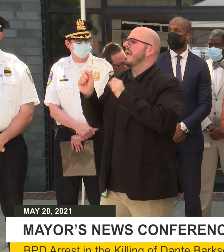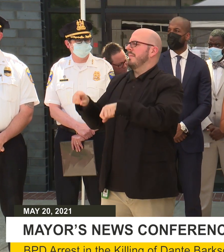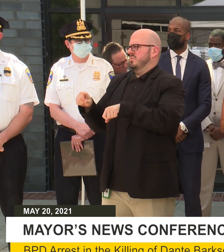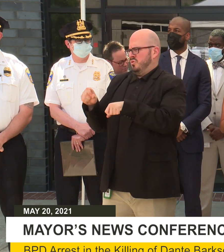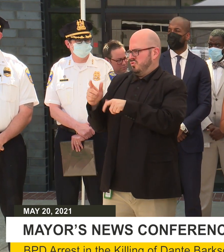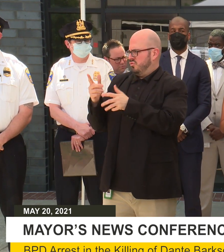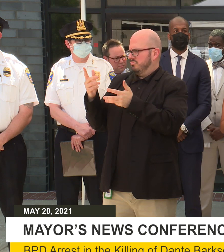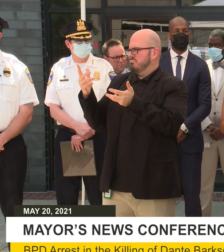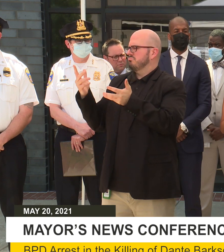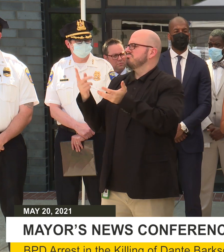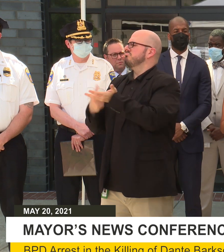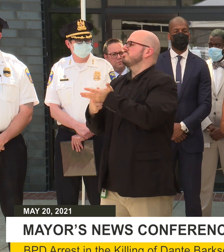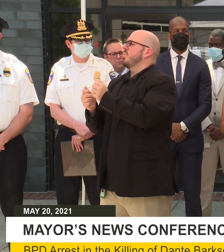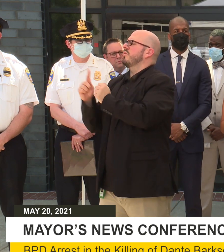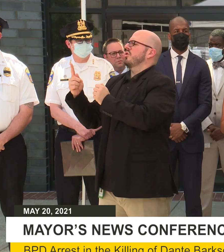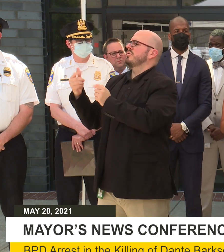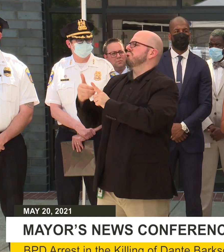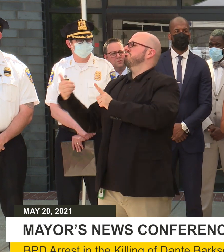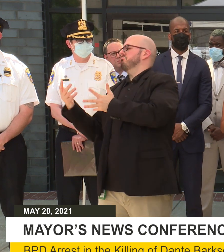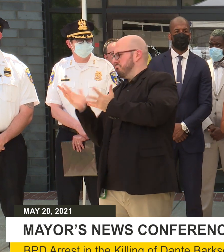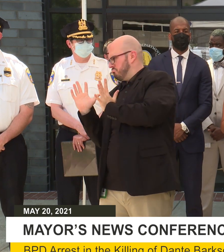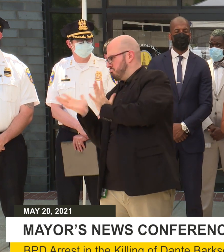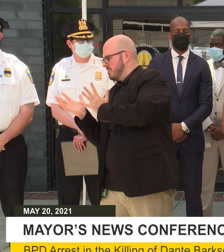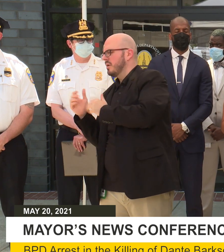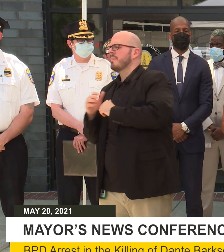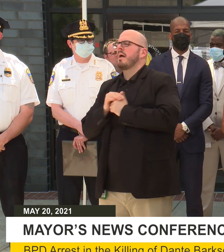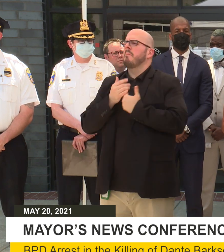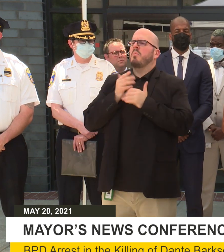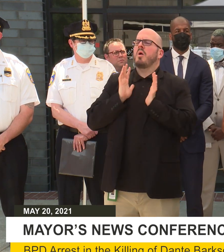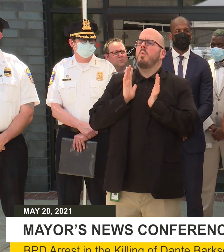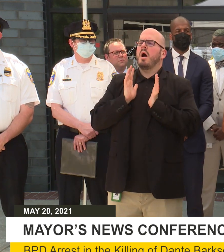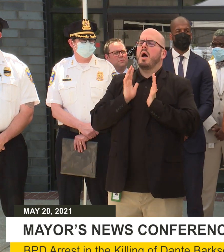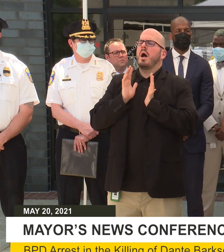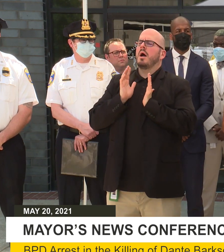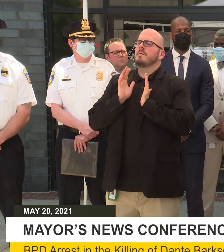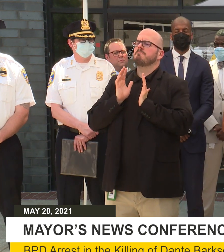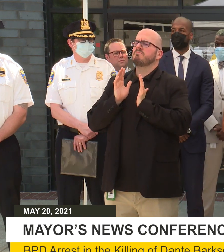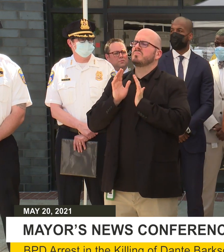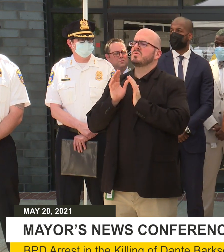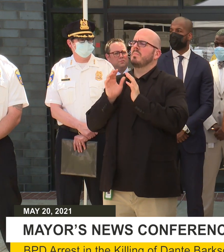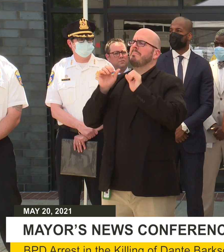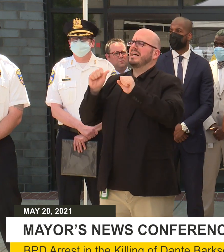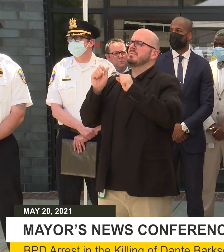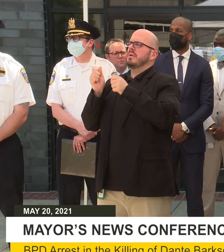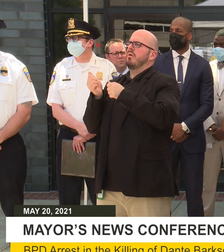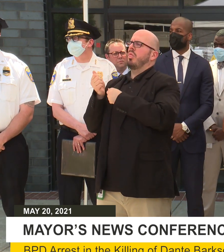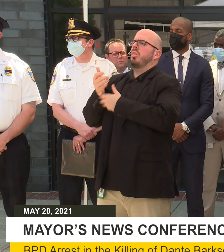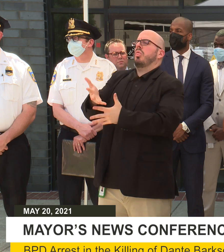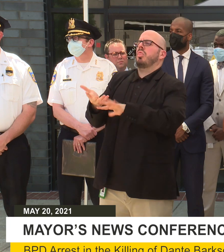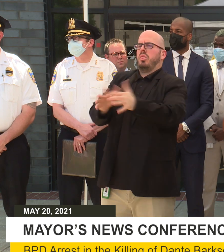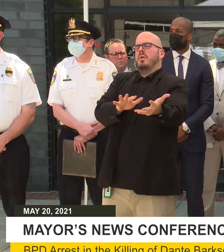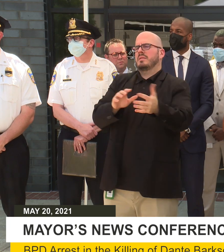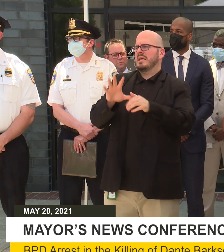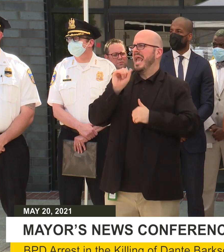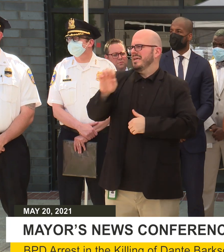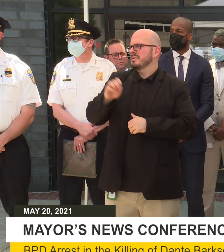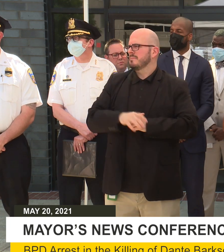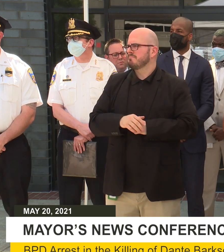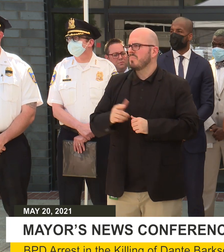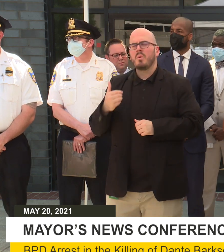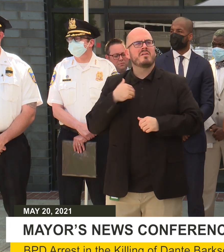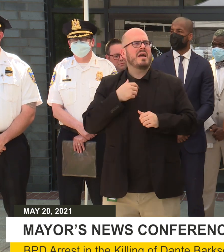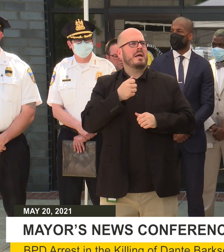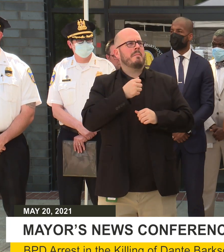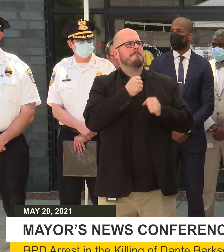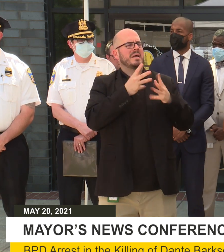something different with her later on, but we don't want to do anything to possibly mess up this case. Well, talking about ankle, I mean, we've had a